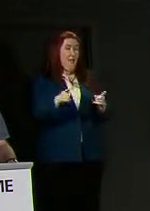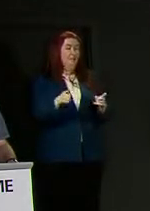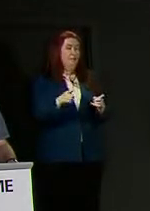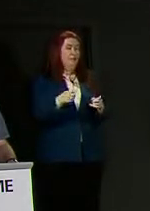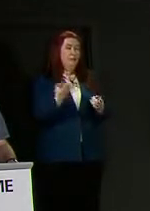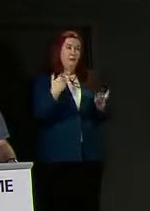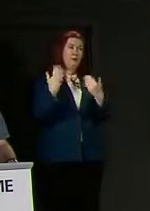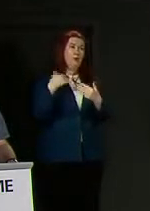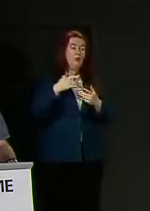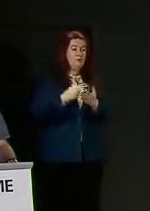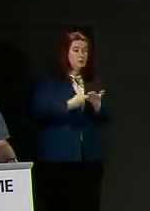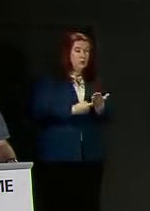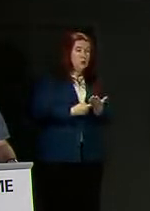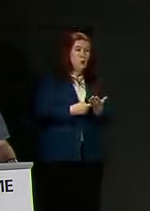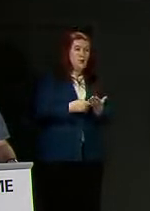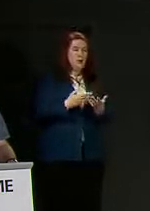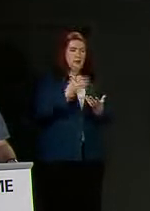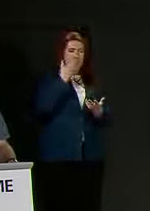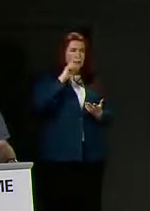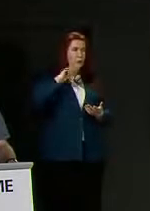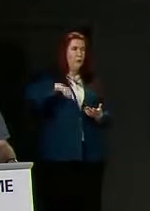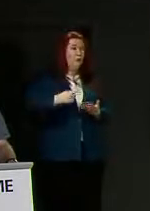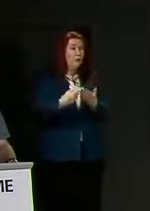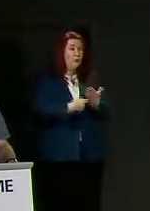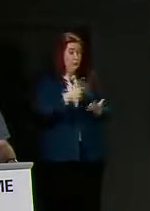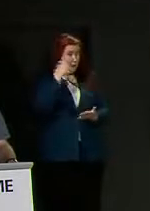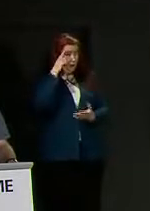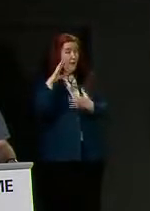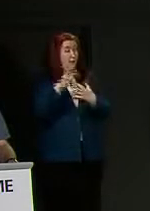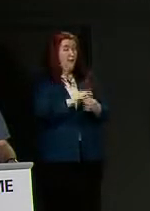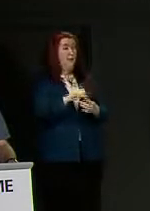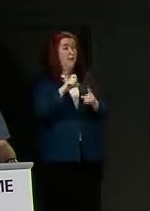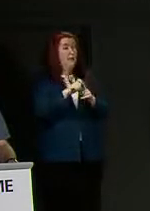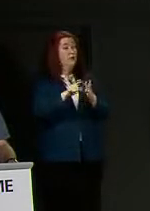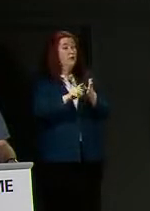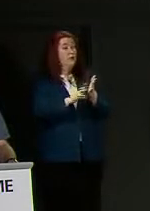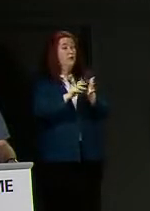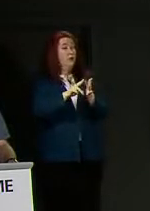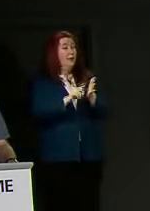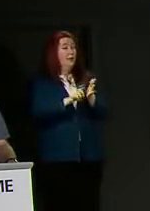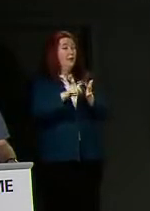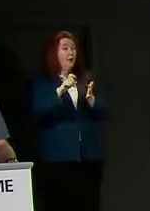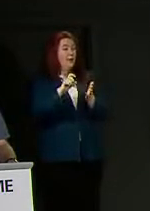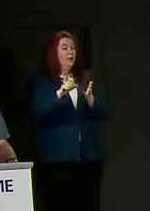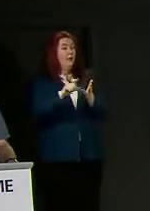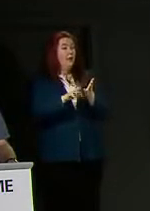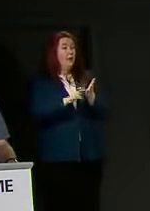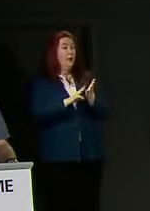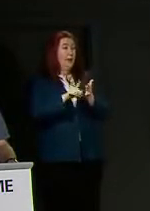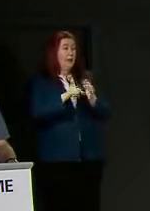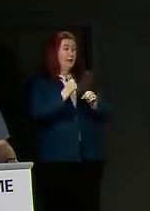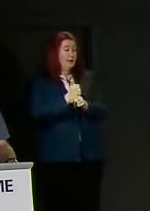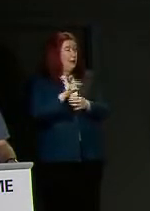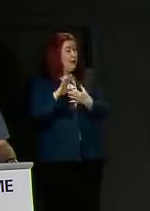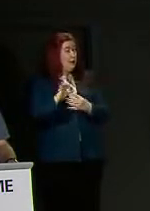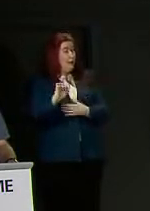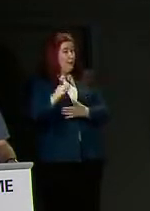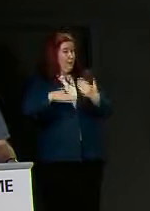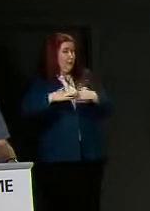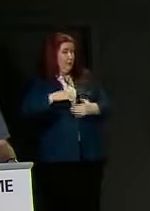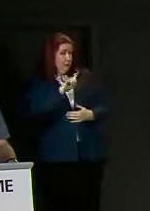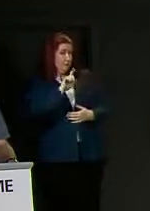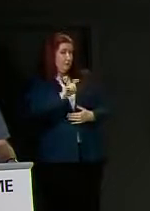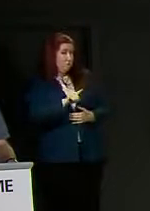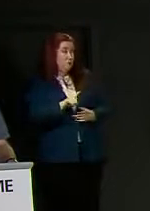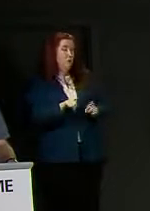among some people could be linked to Dominic Cummings actions and also to Professor Leach would